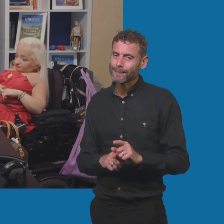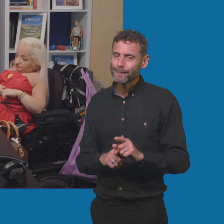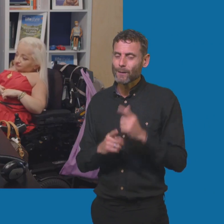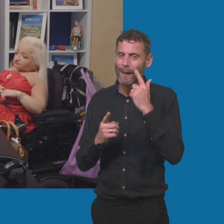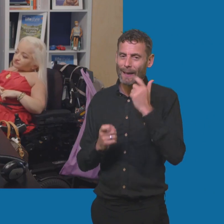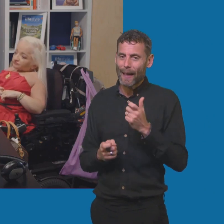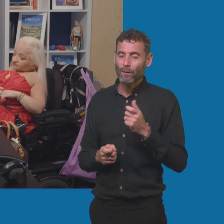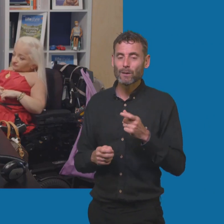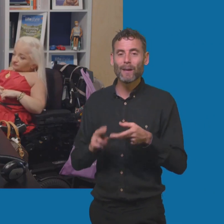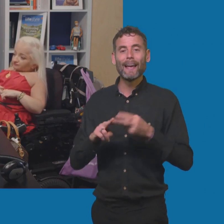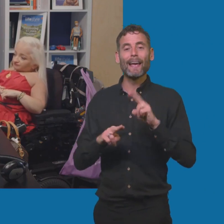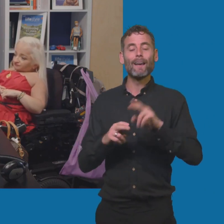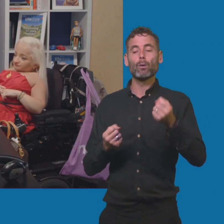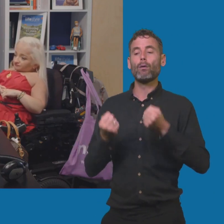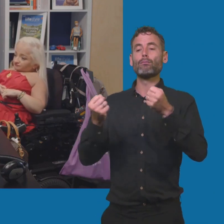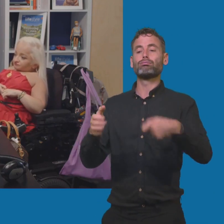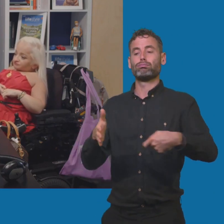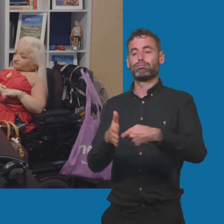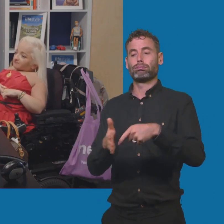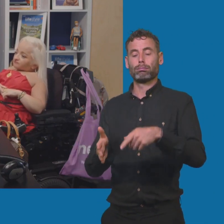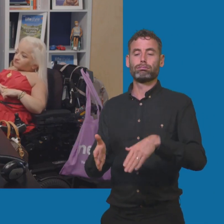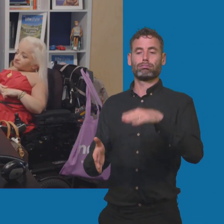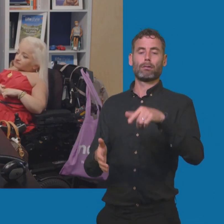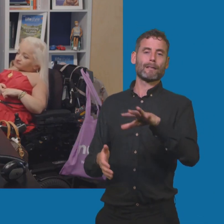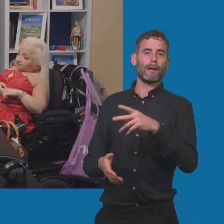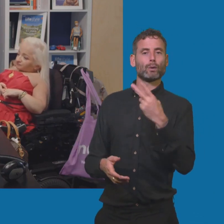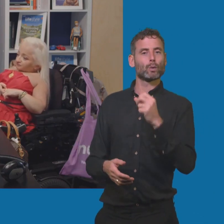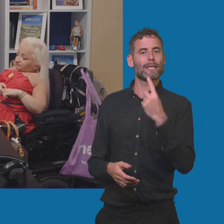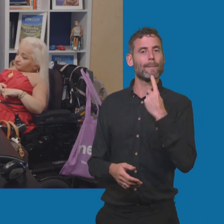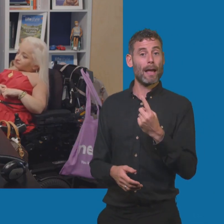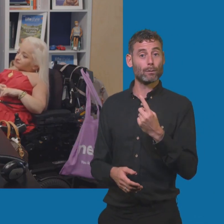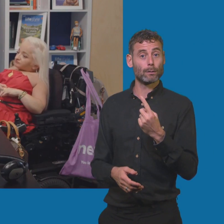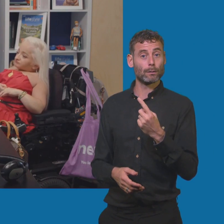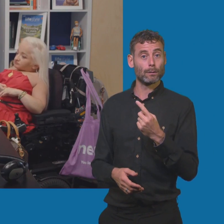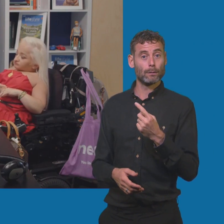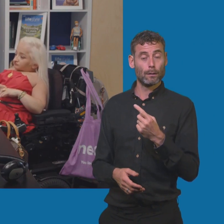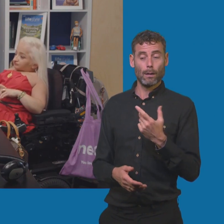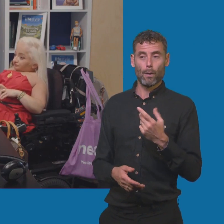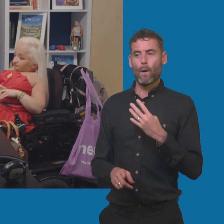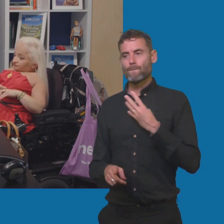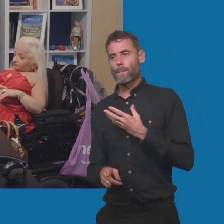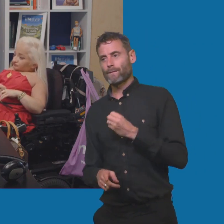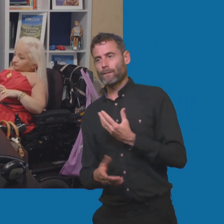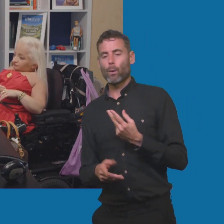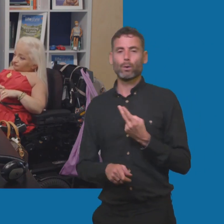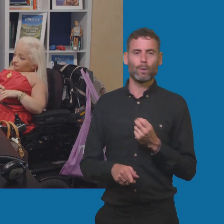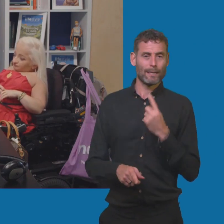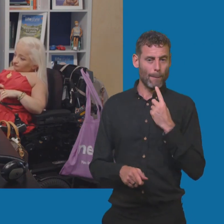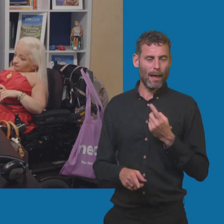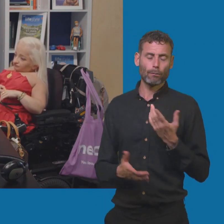tariffs and you're using your normal energy tariff, it would be more like, say, £20, which is suddenly not, you know, it's suddenly a lot closer to putting your petrol or whatever